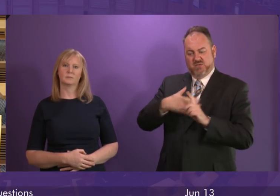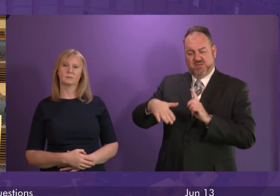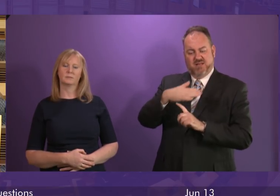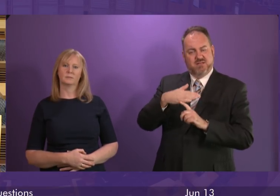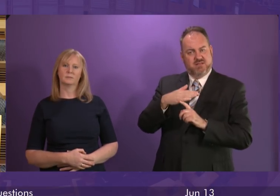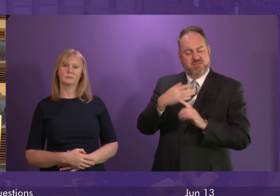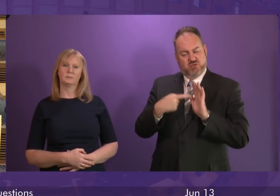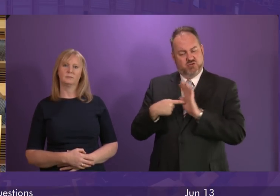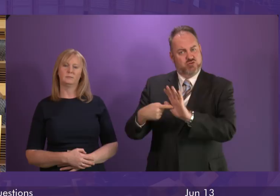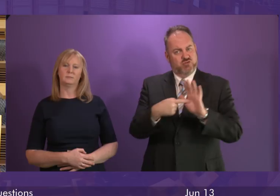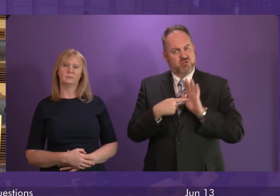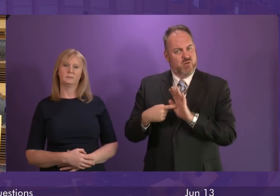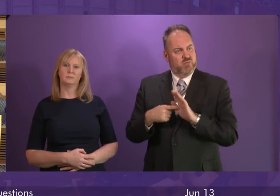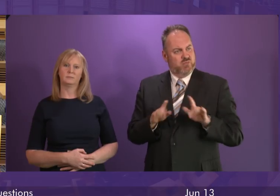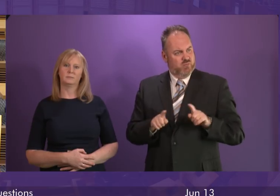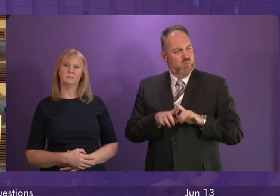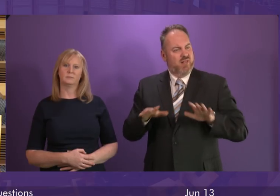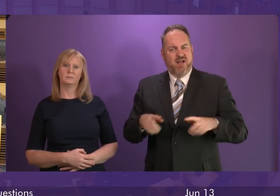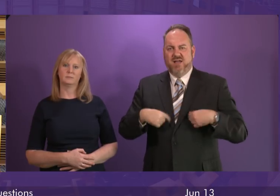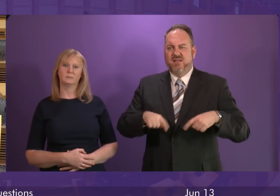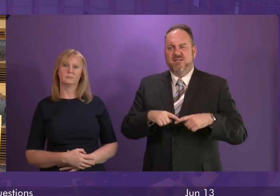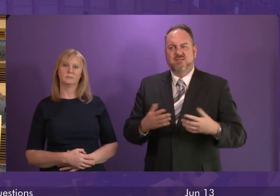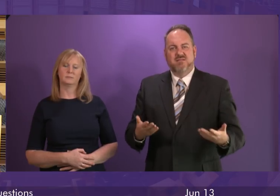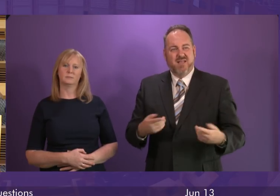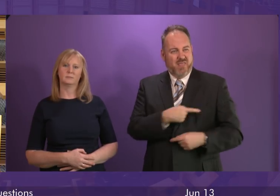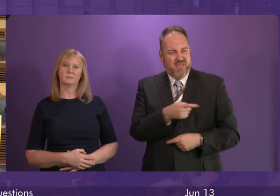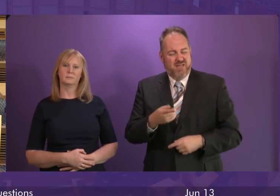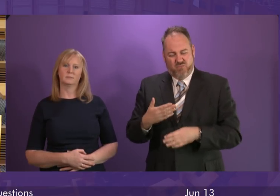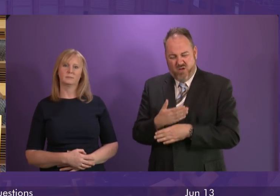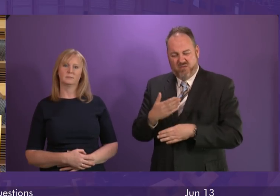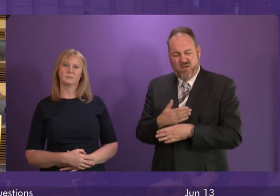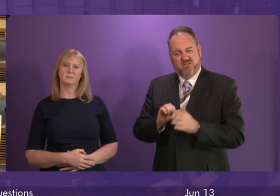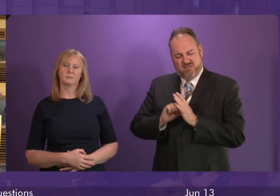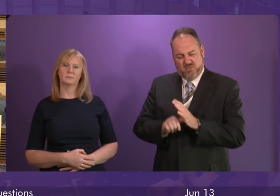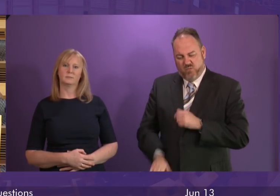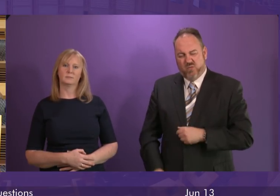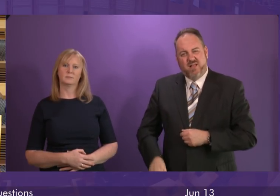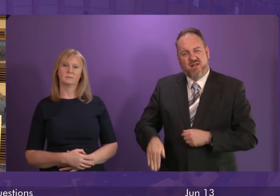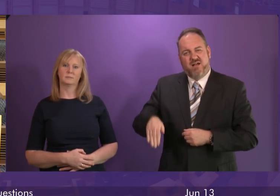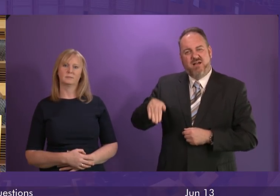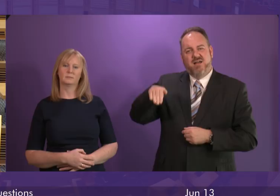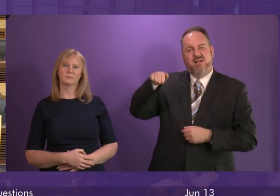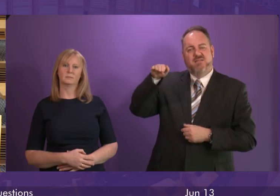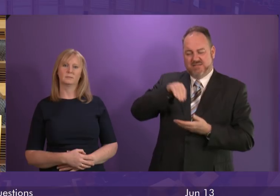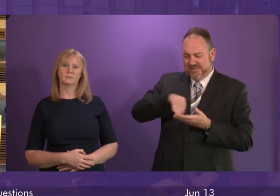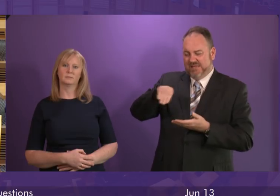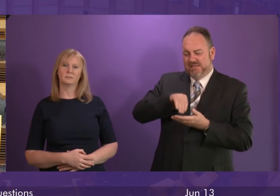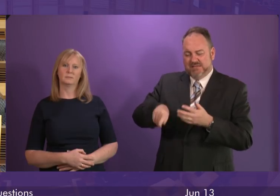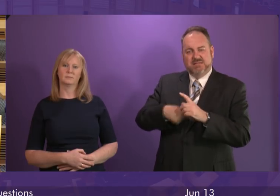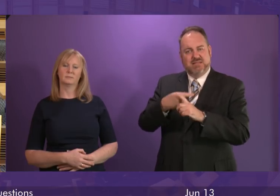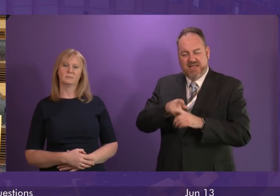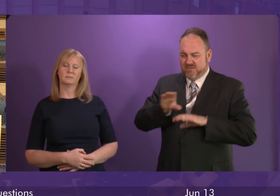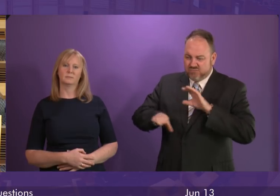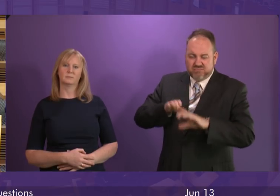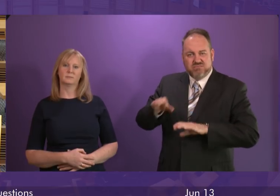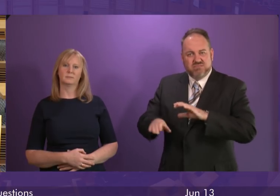These are people who have contributed all of their working lives. Many of them are still contributing today